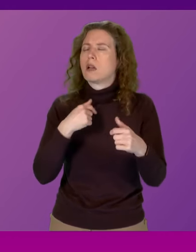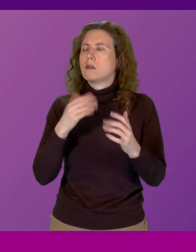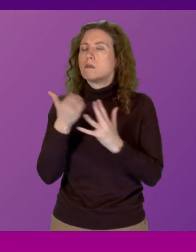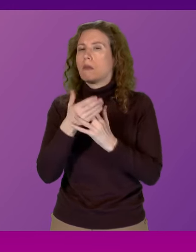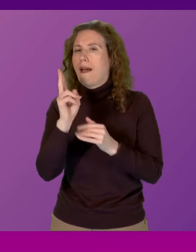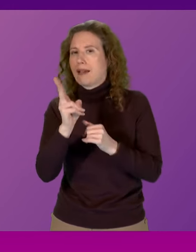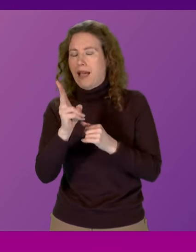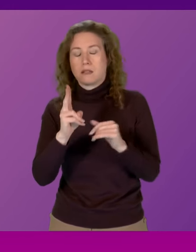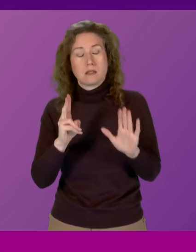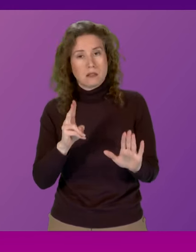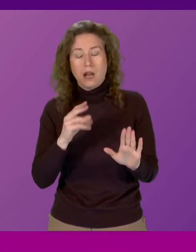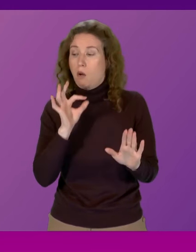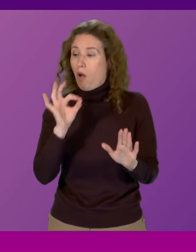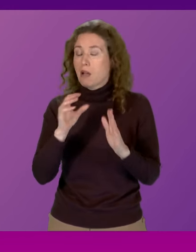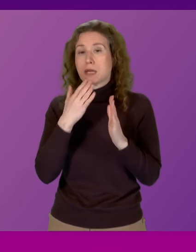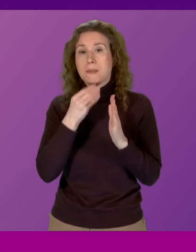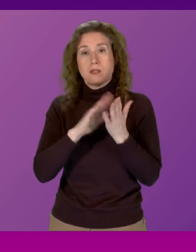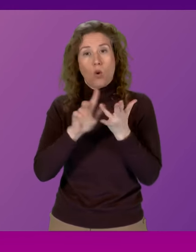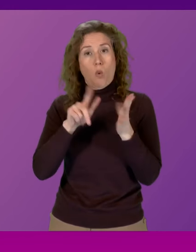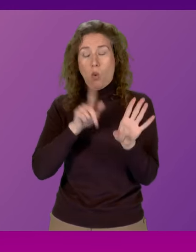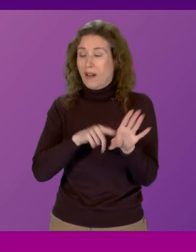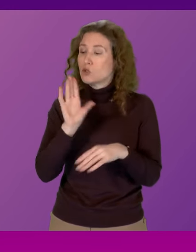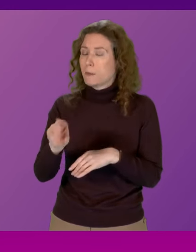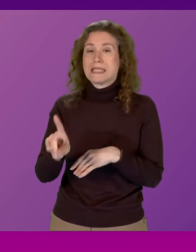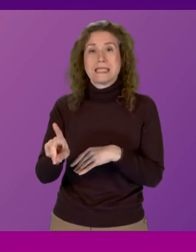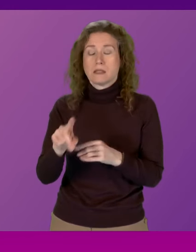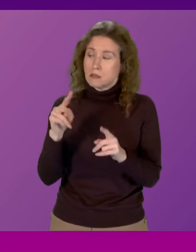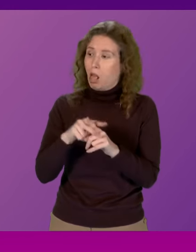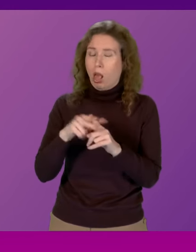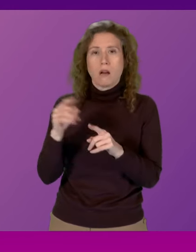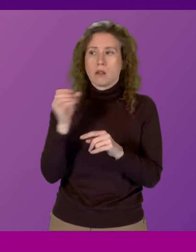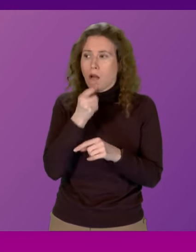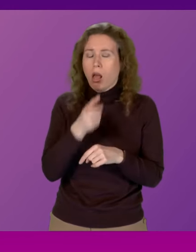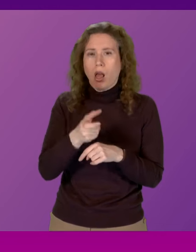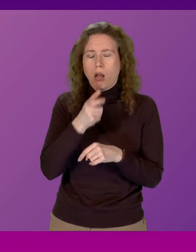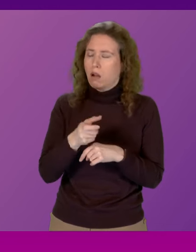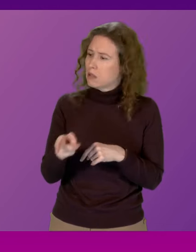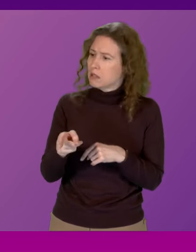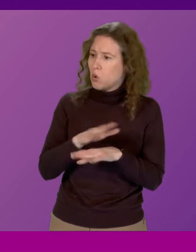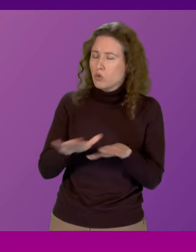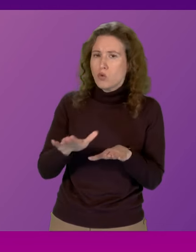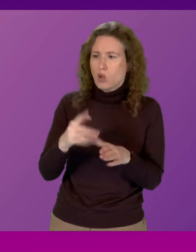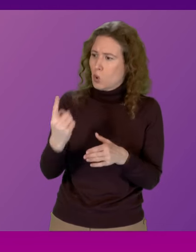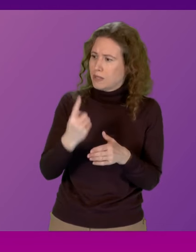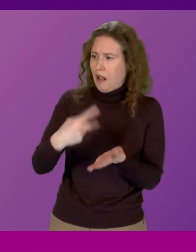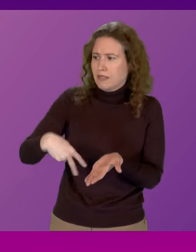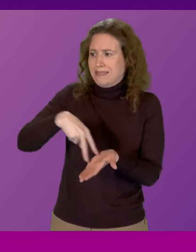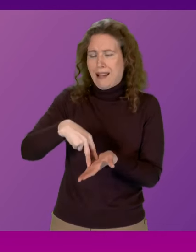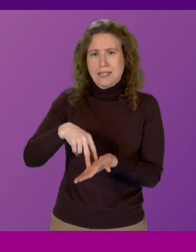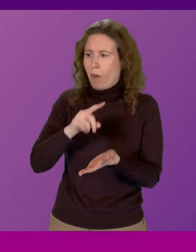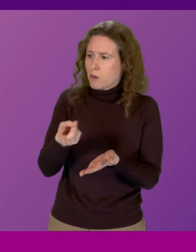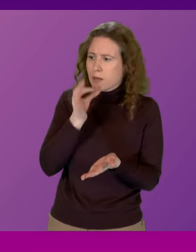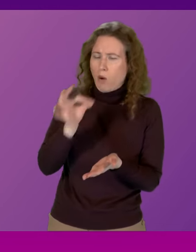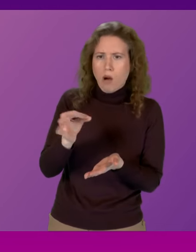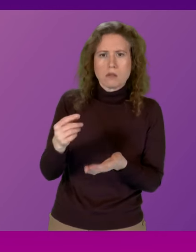Minister. I'm going to ask you, Mr Hoy, to make sure that that is the last remark that I hear when you are not on your feet and you haven't been